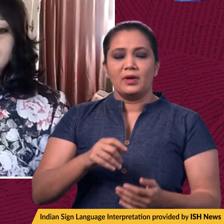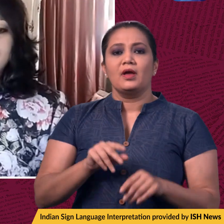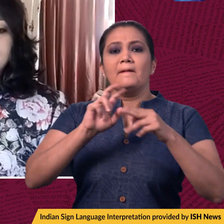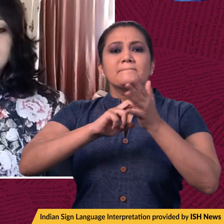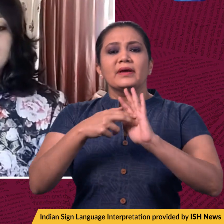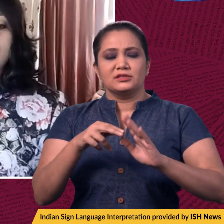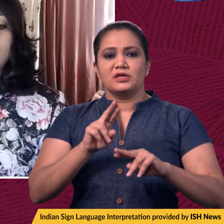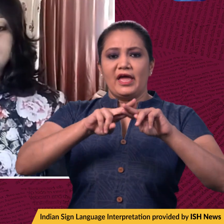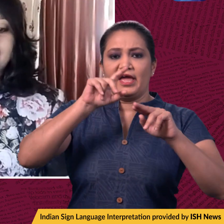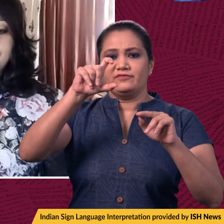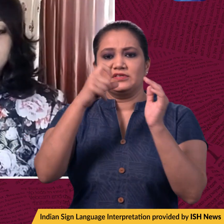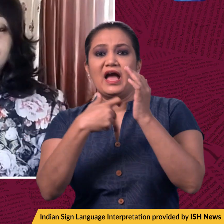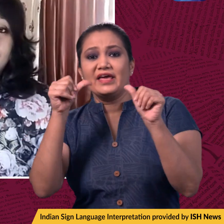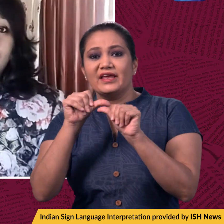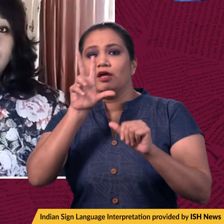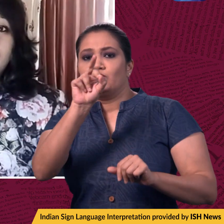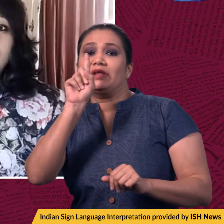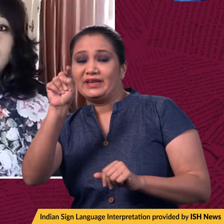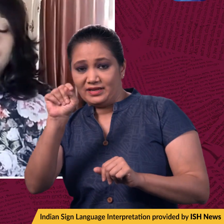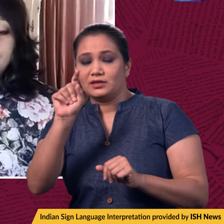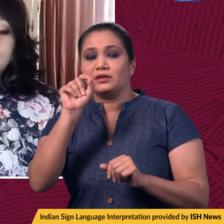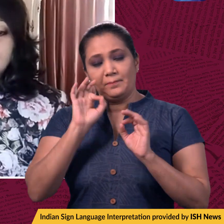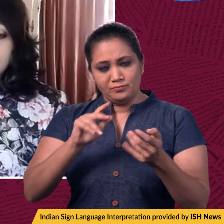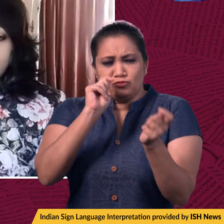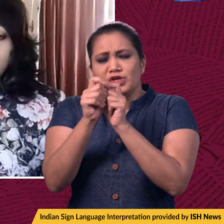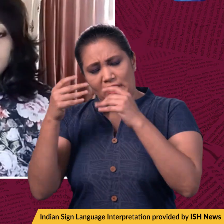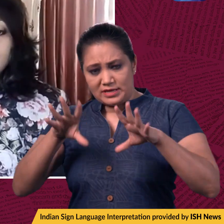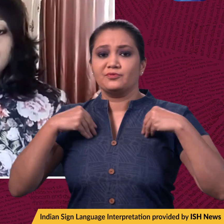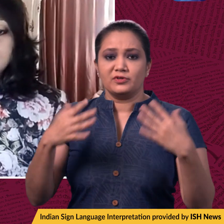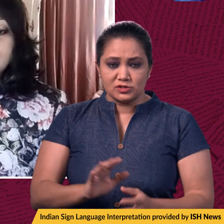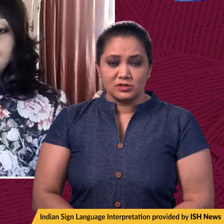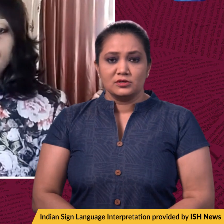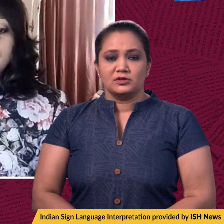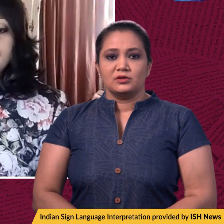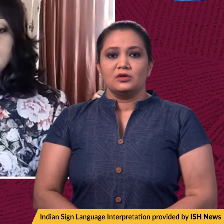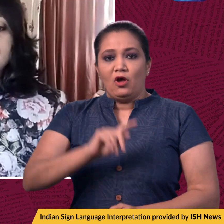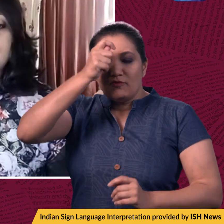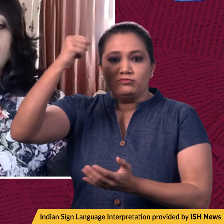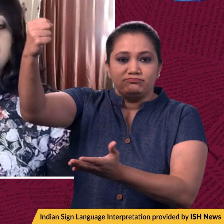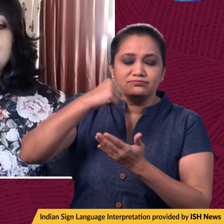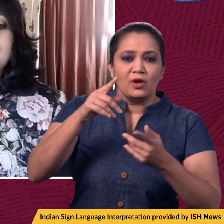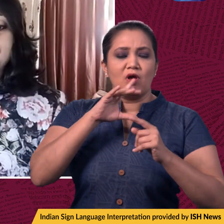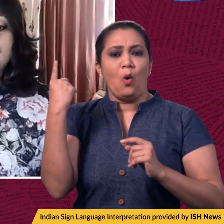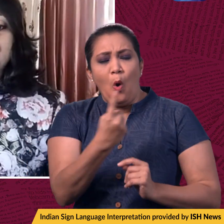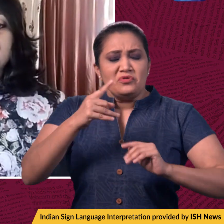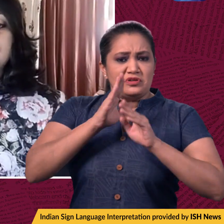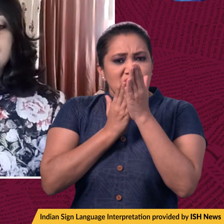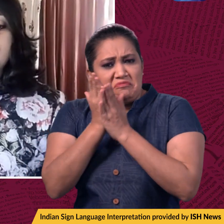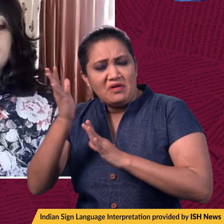2010 or the FCRA. Now, the bench has said in our court, receiving foreign donation cannot be an absolute or even a